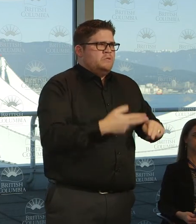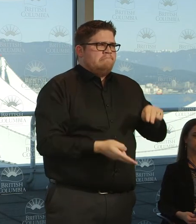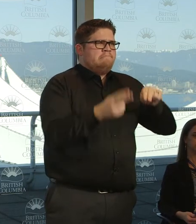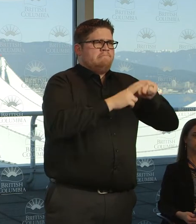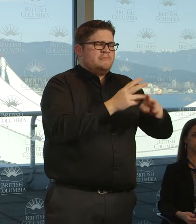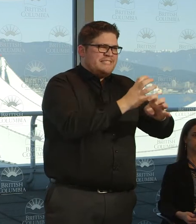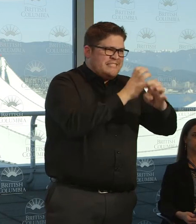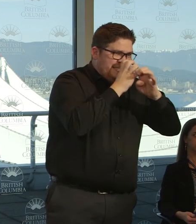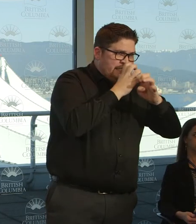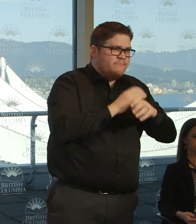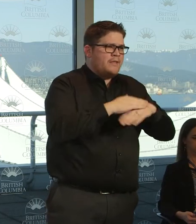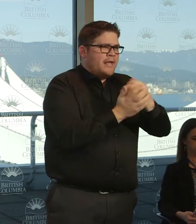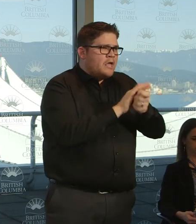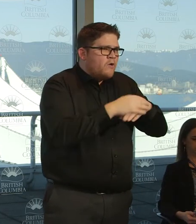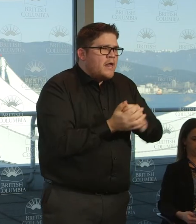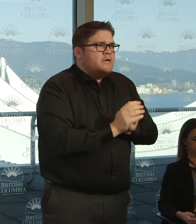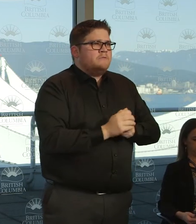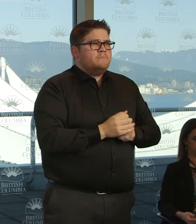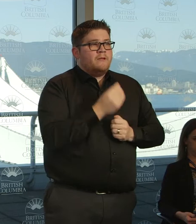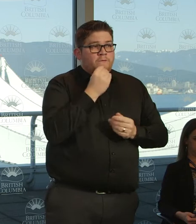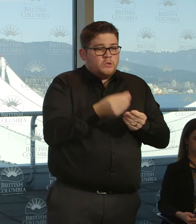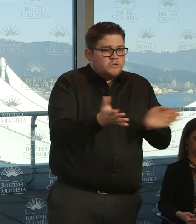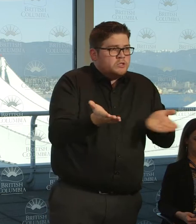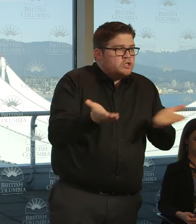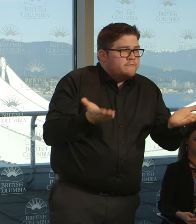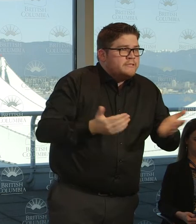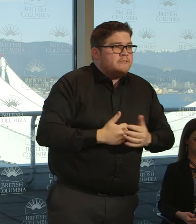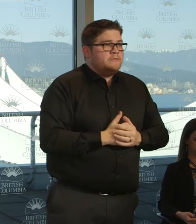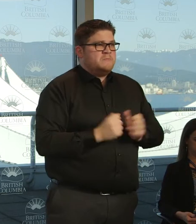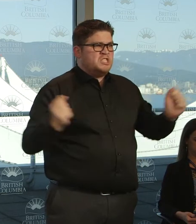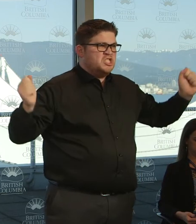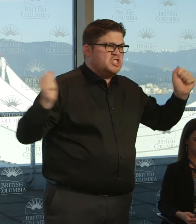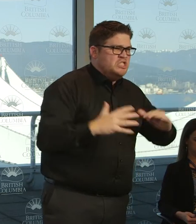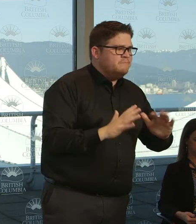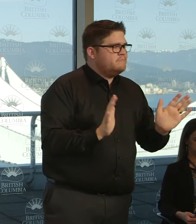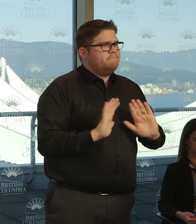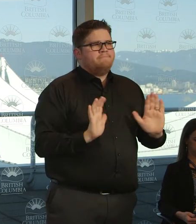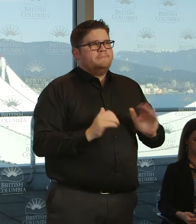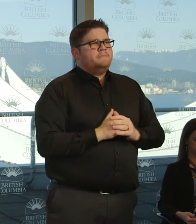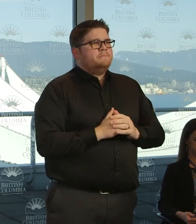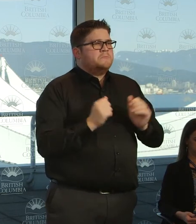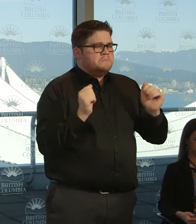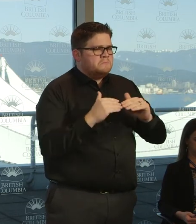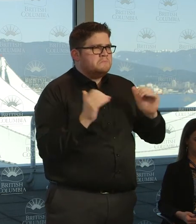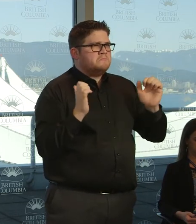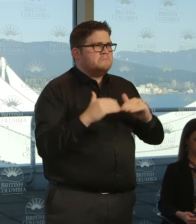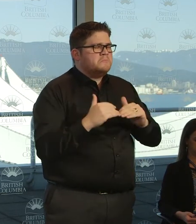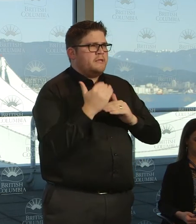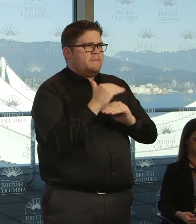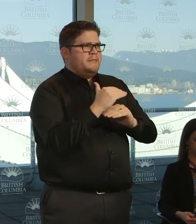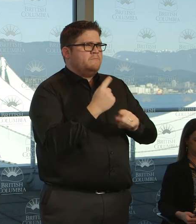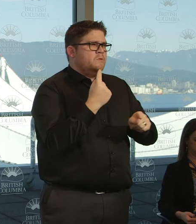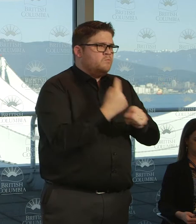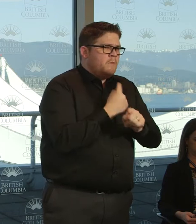handling, food services so that smaller groups of children can be in more appropriate environments in some times. And we're looking